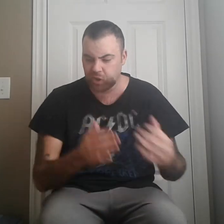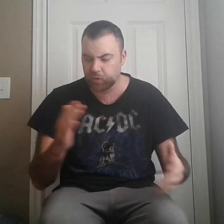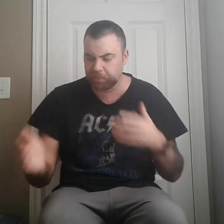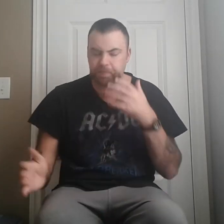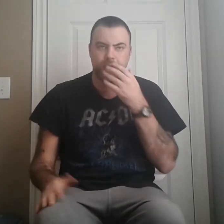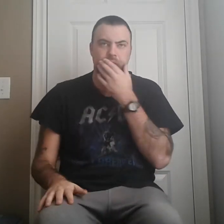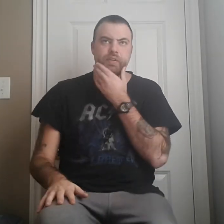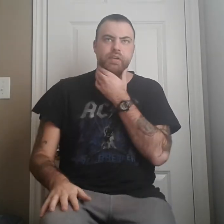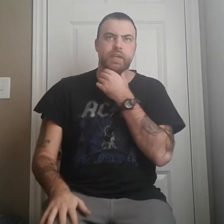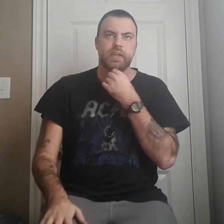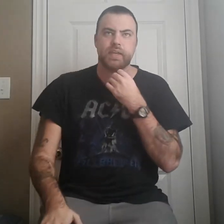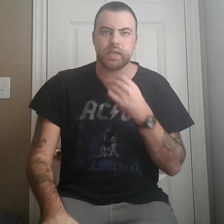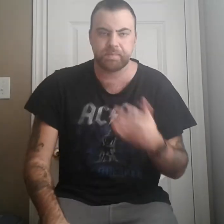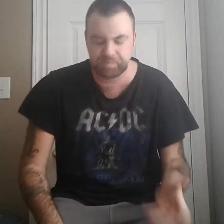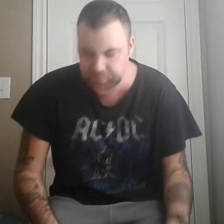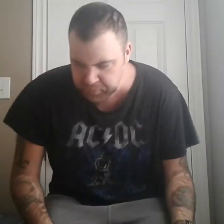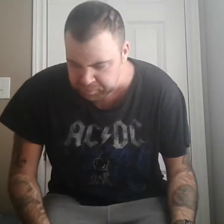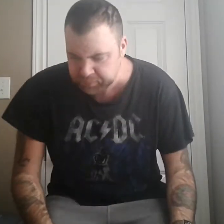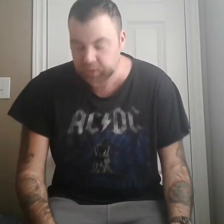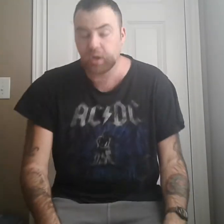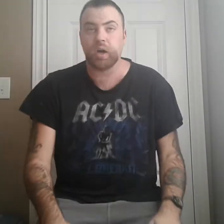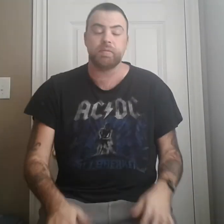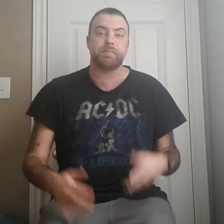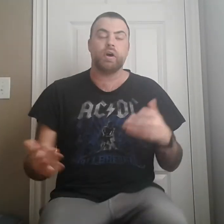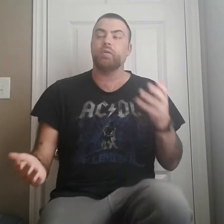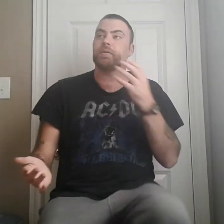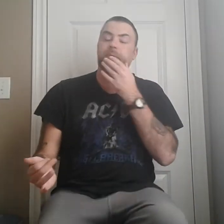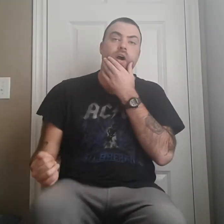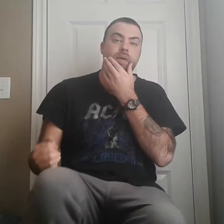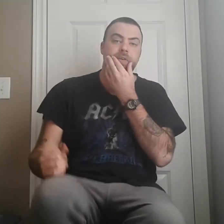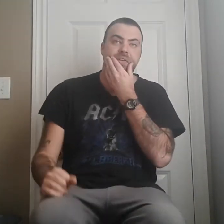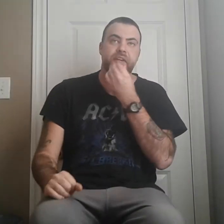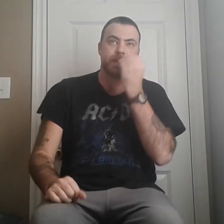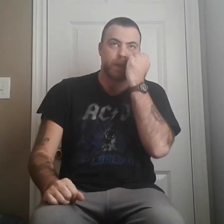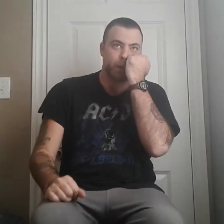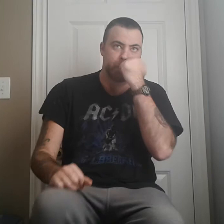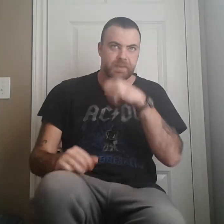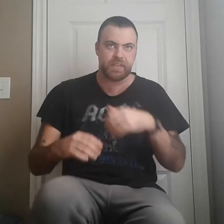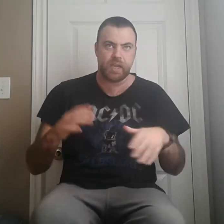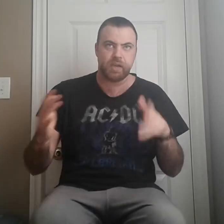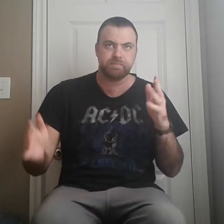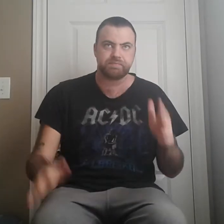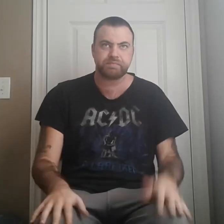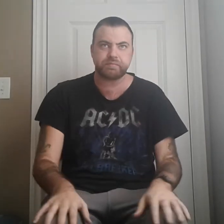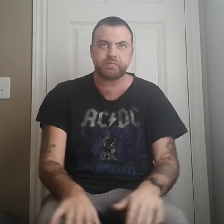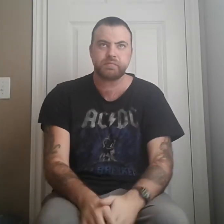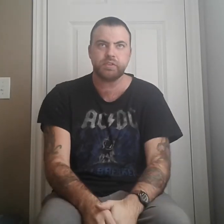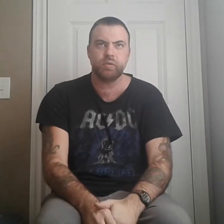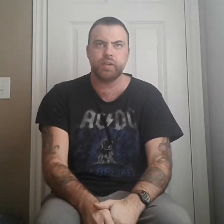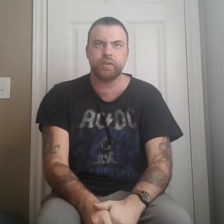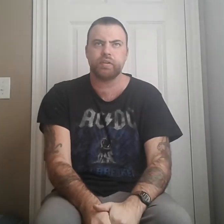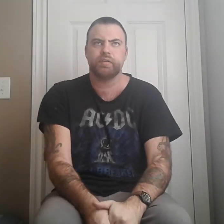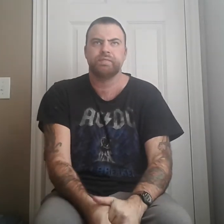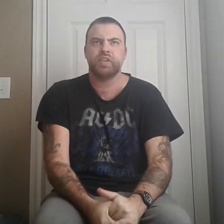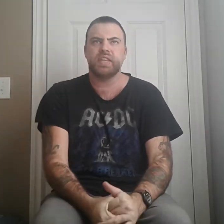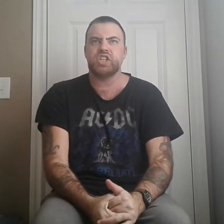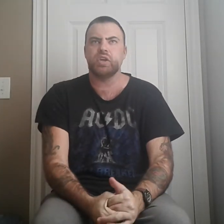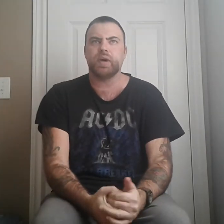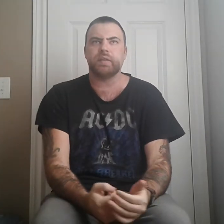overpopulating the weather in the U.S.